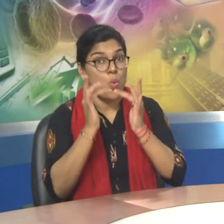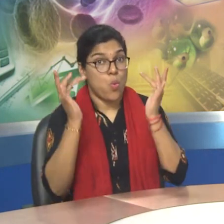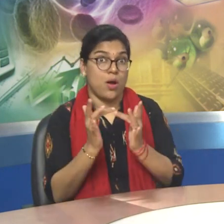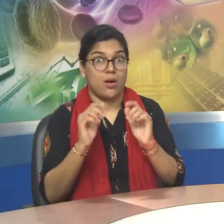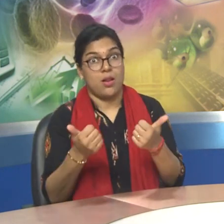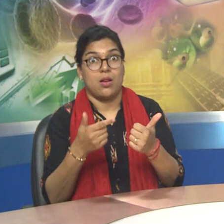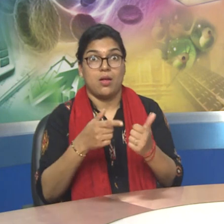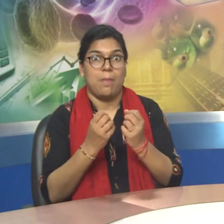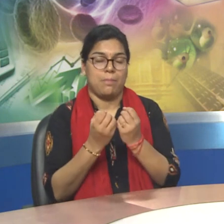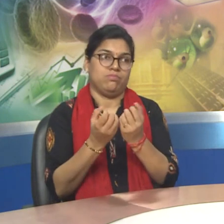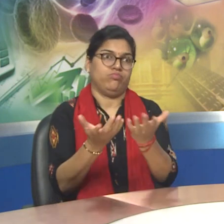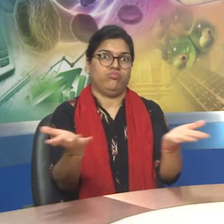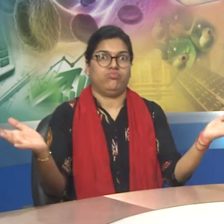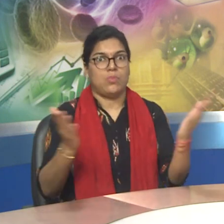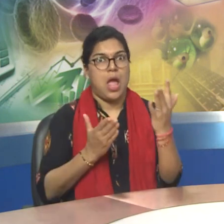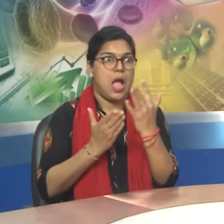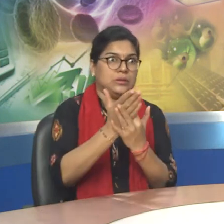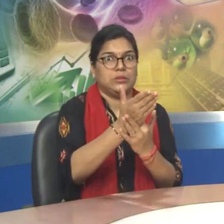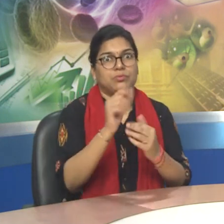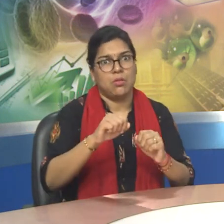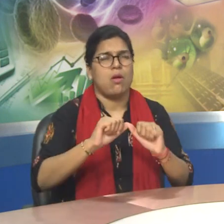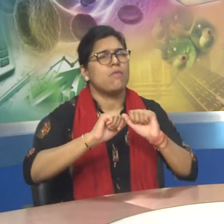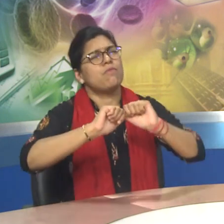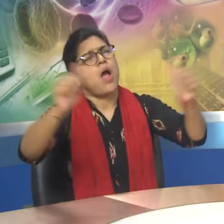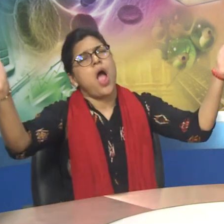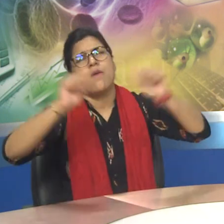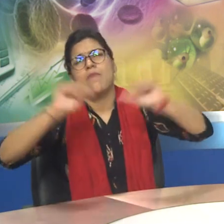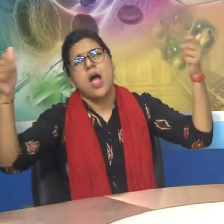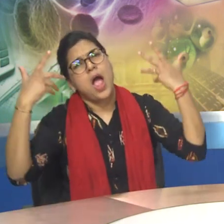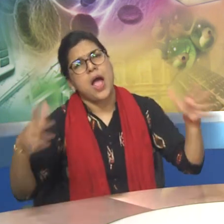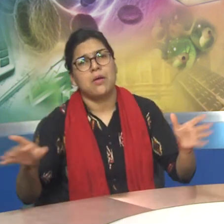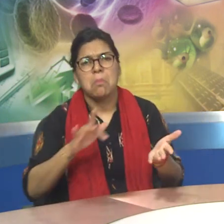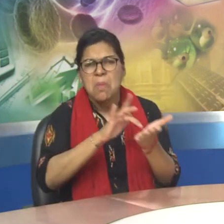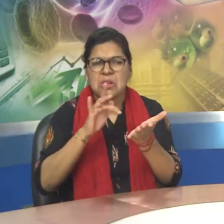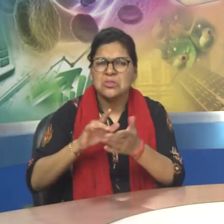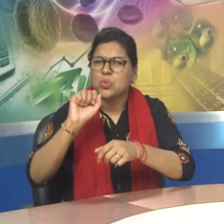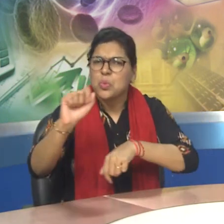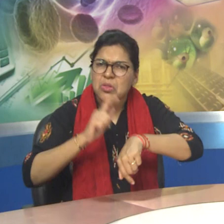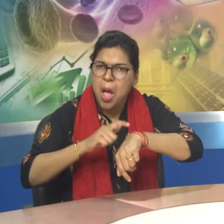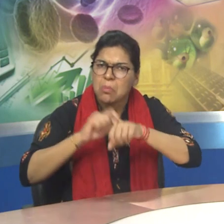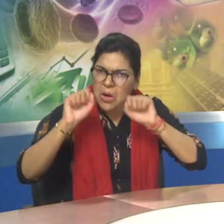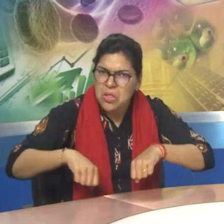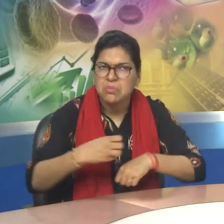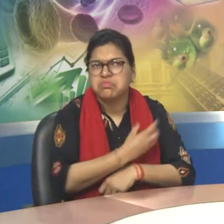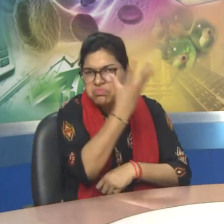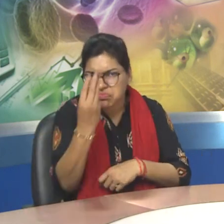Point 5. Online journals can be assessed remotely at any time and from